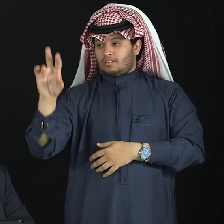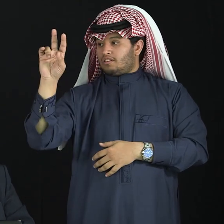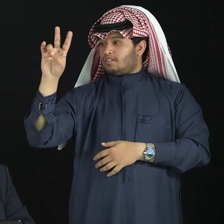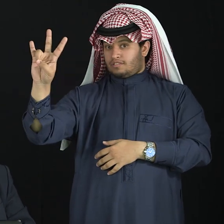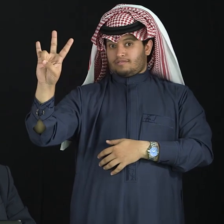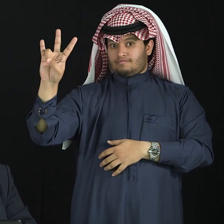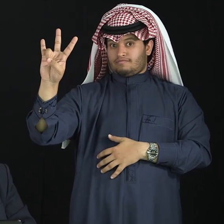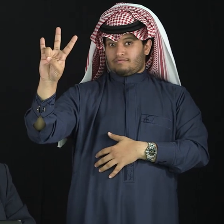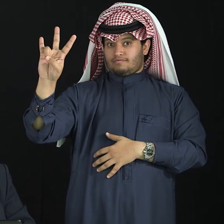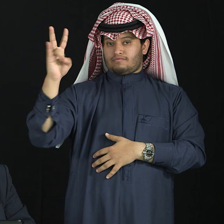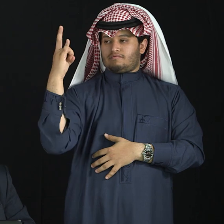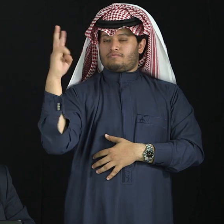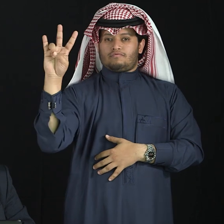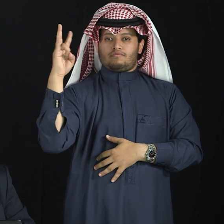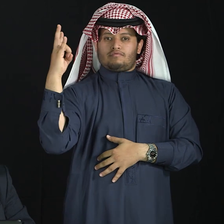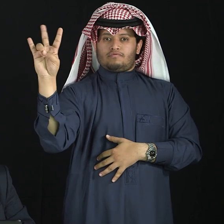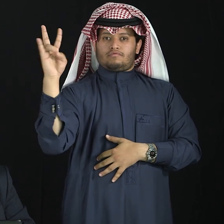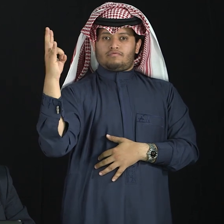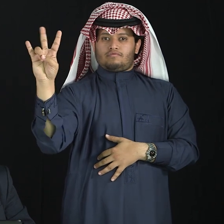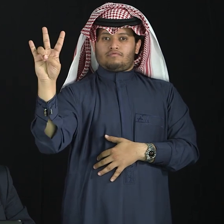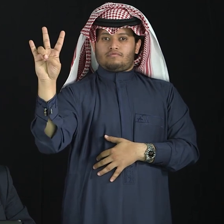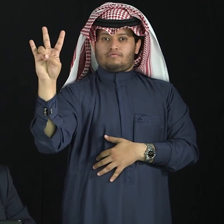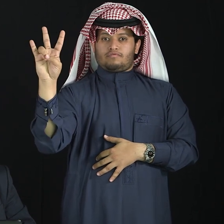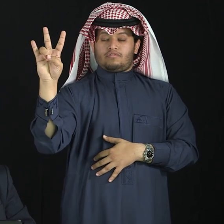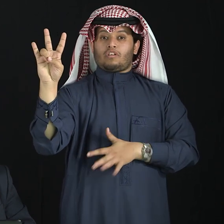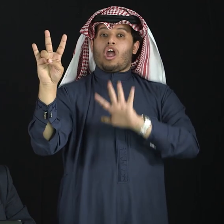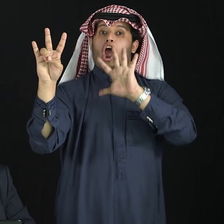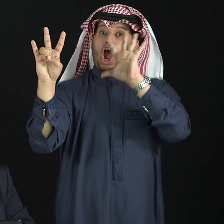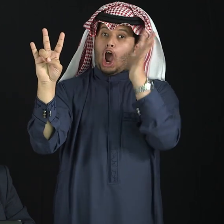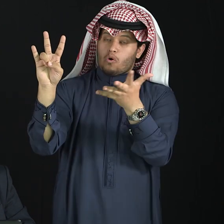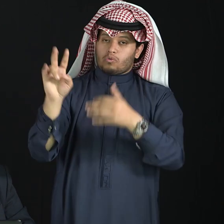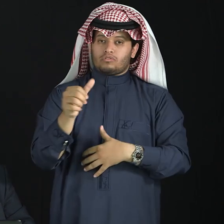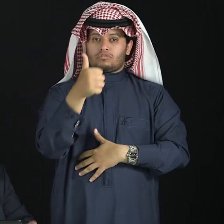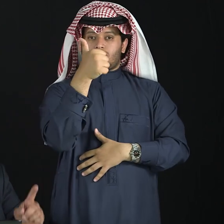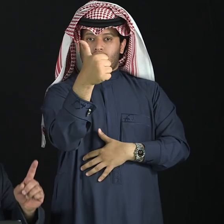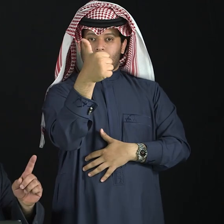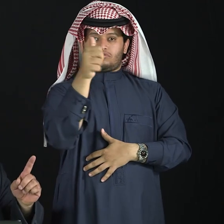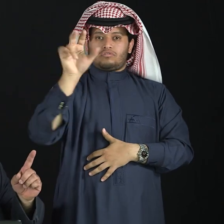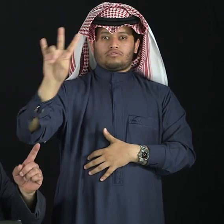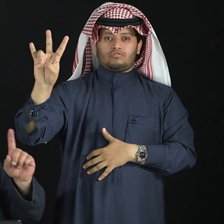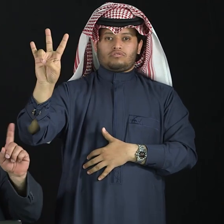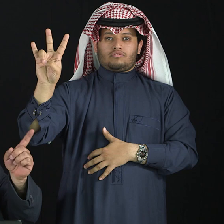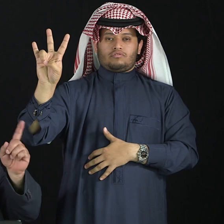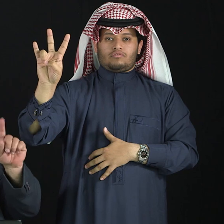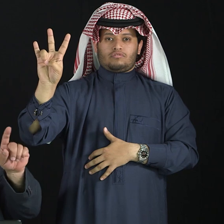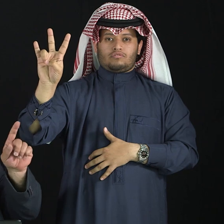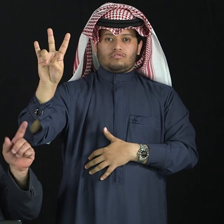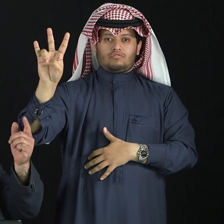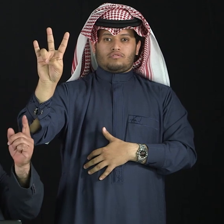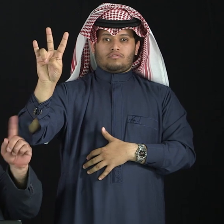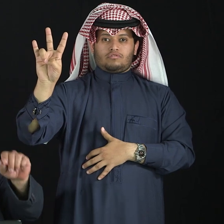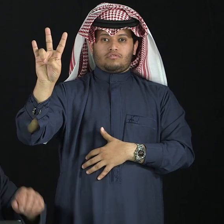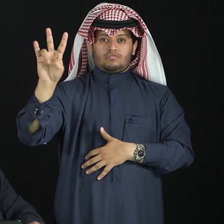17 also has two methods. Either 17, that's 7,